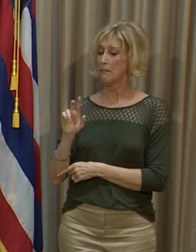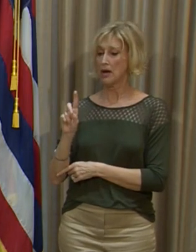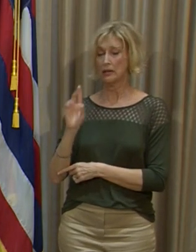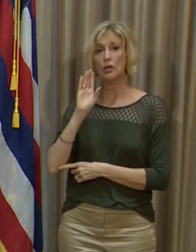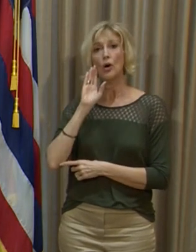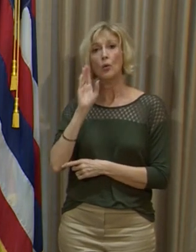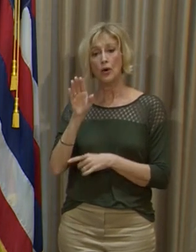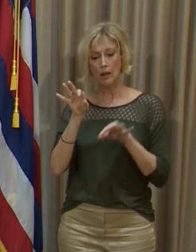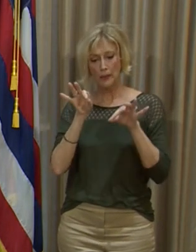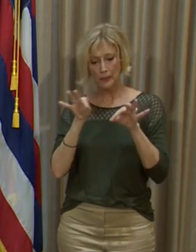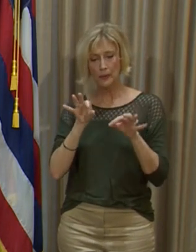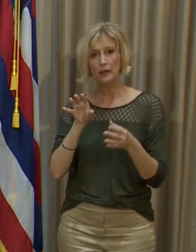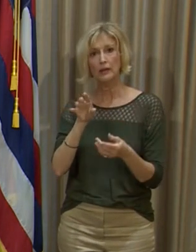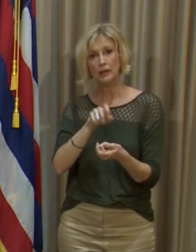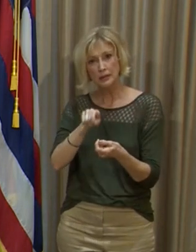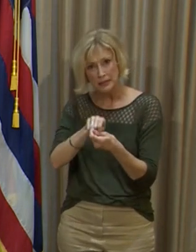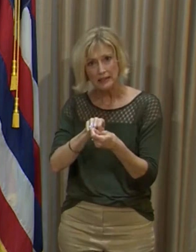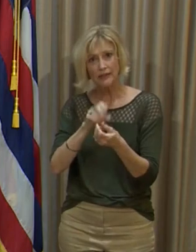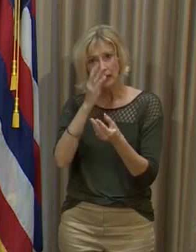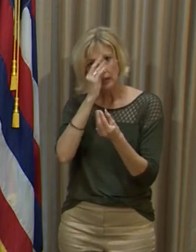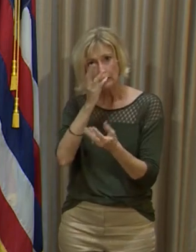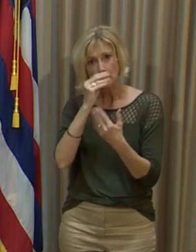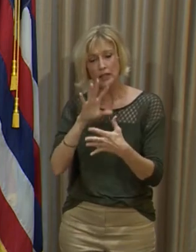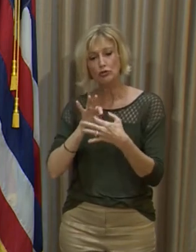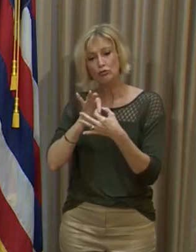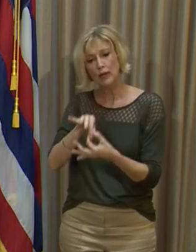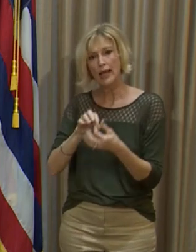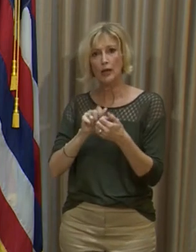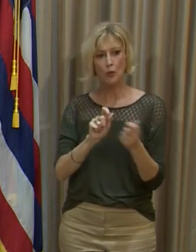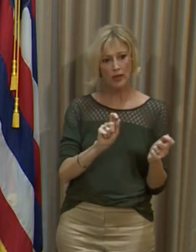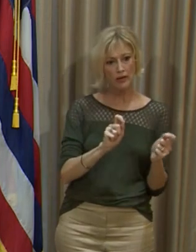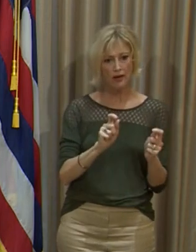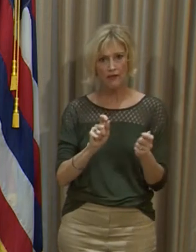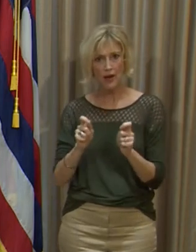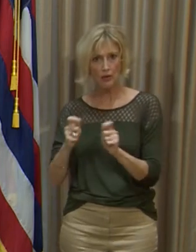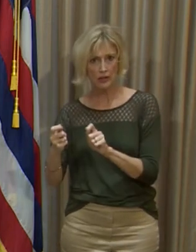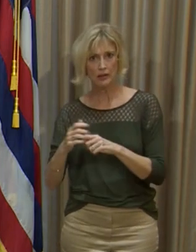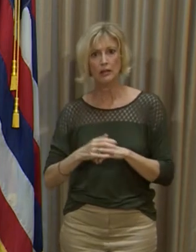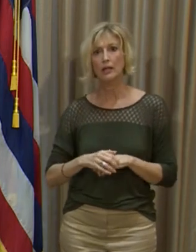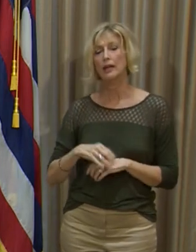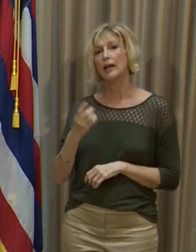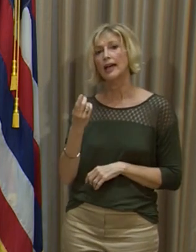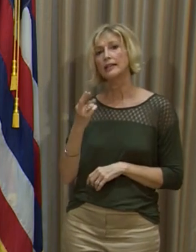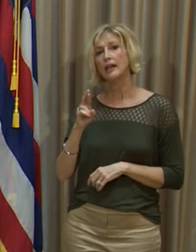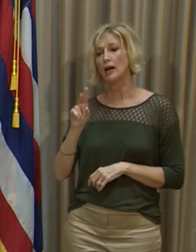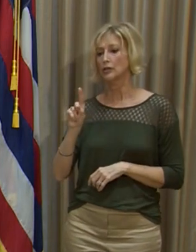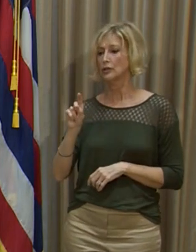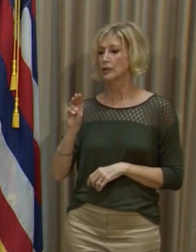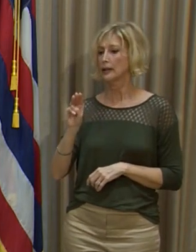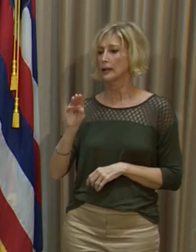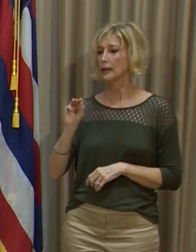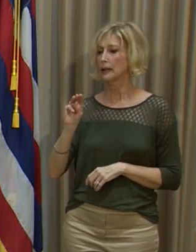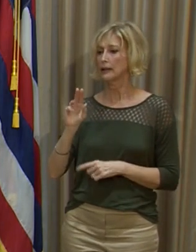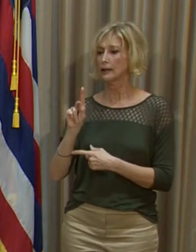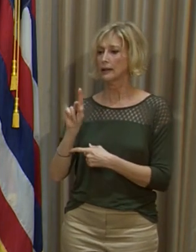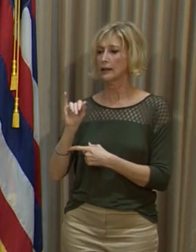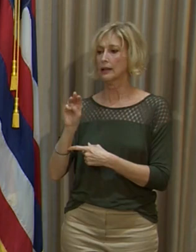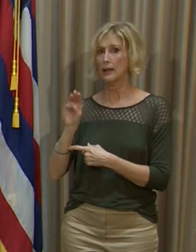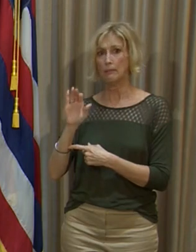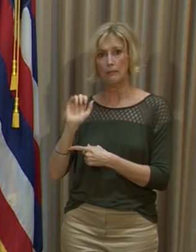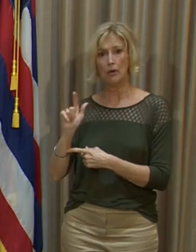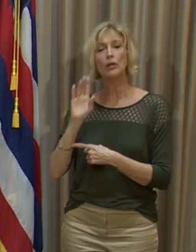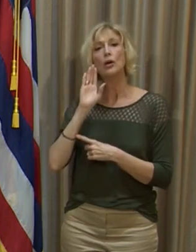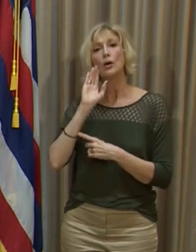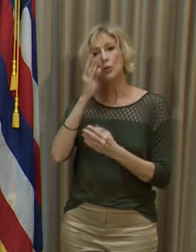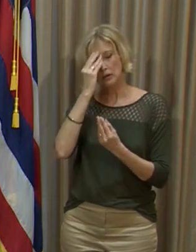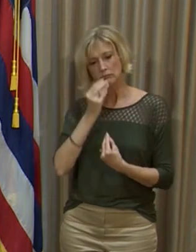provide specific information on the variants and Dr. Sarah Campbell who will be providing information about the